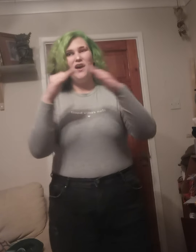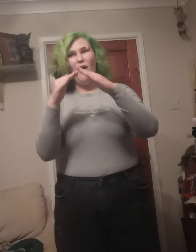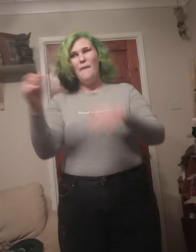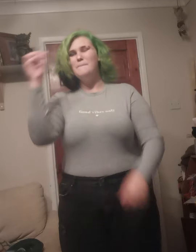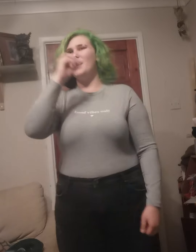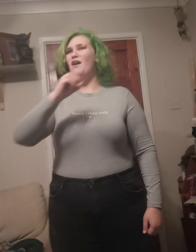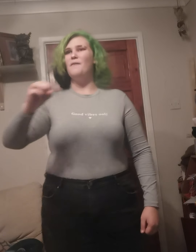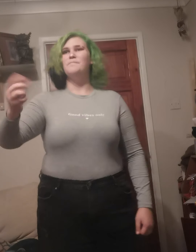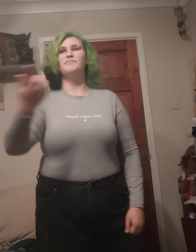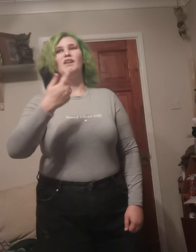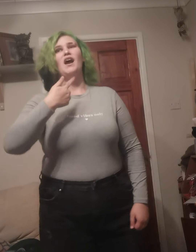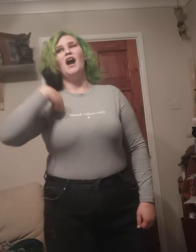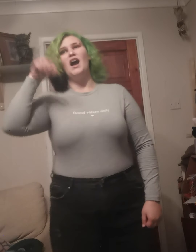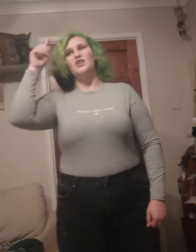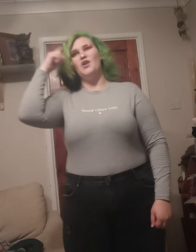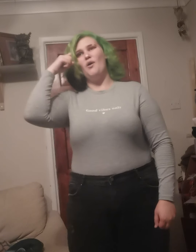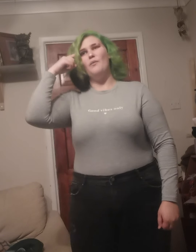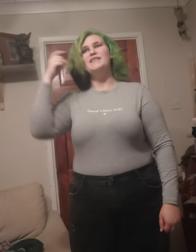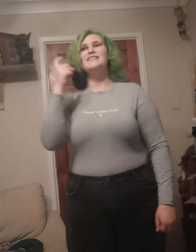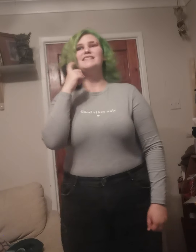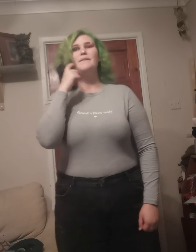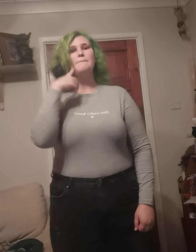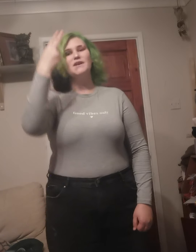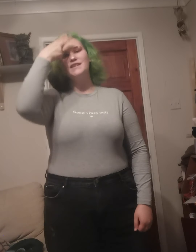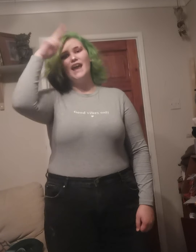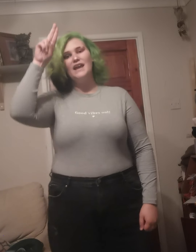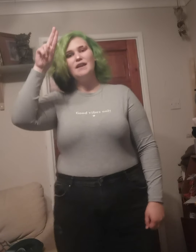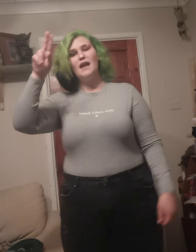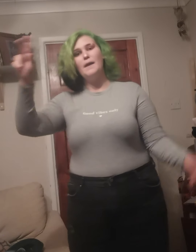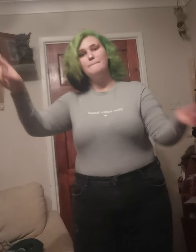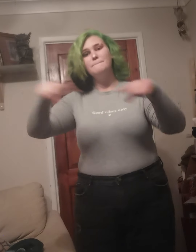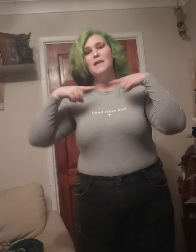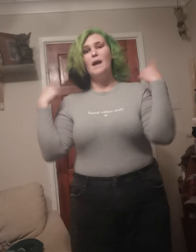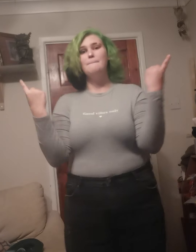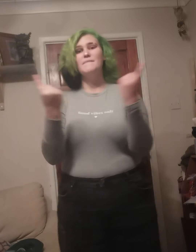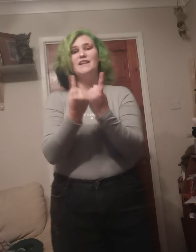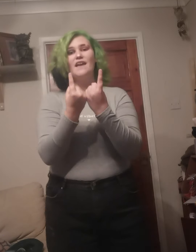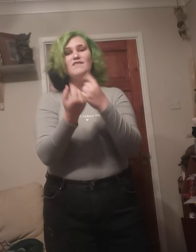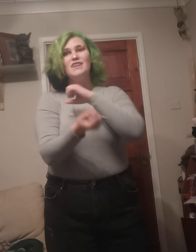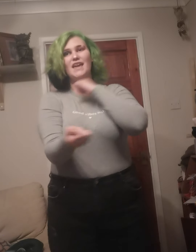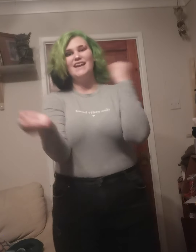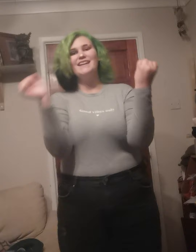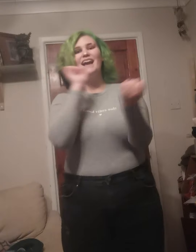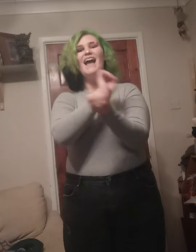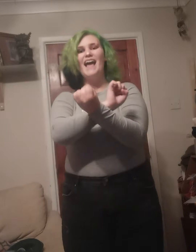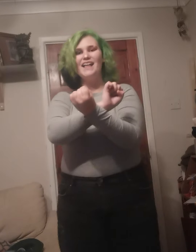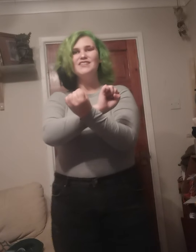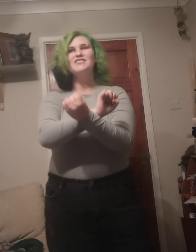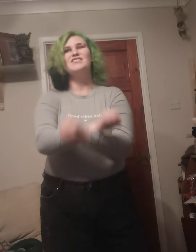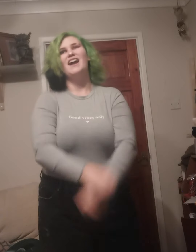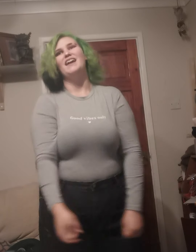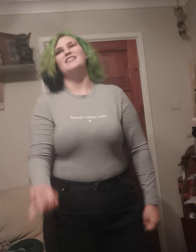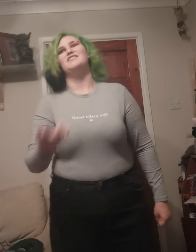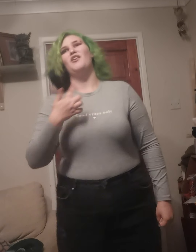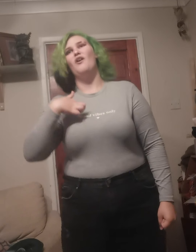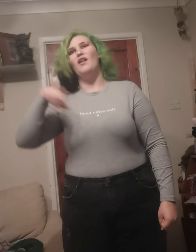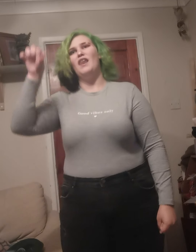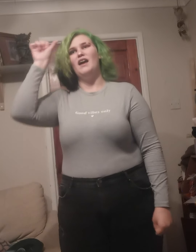home. All I know is a single layer, and when it has changed. All I